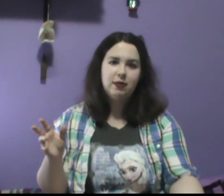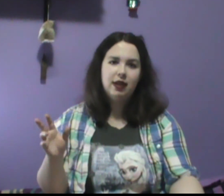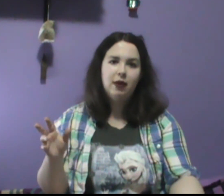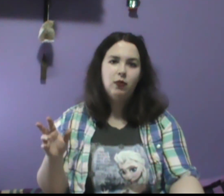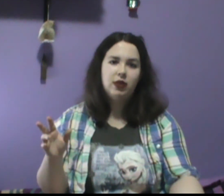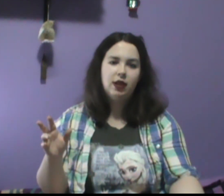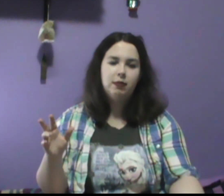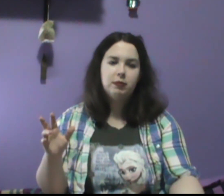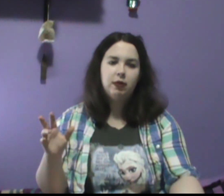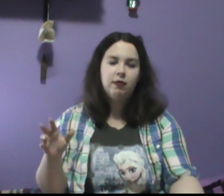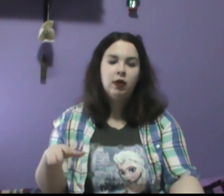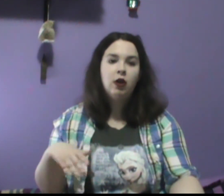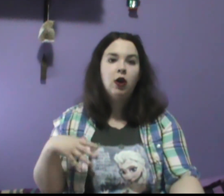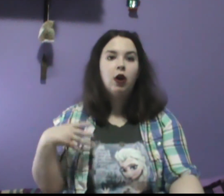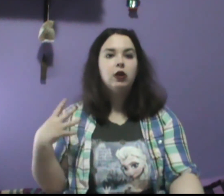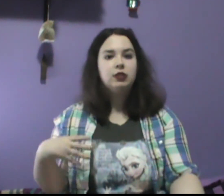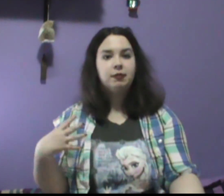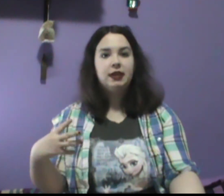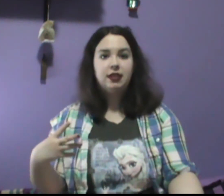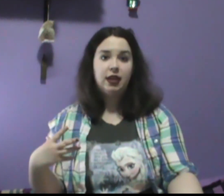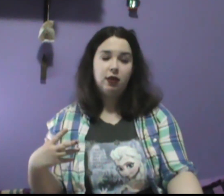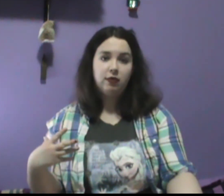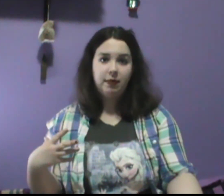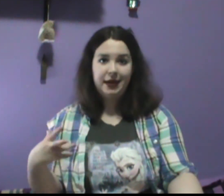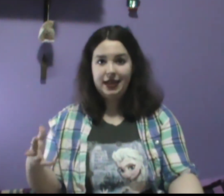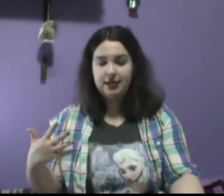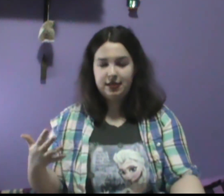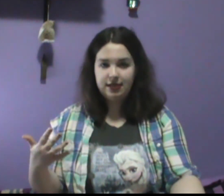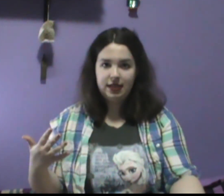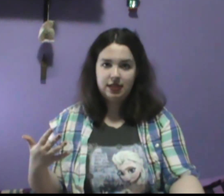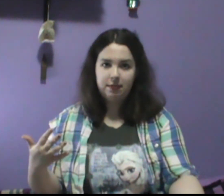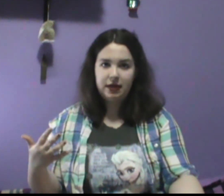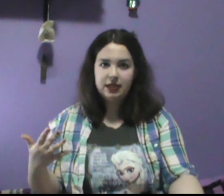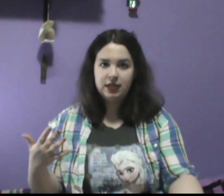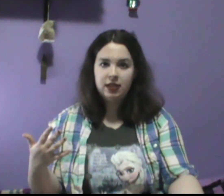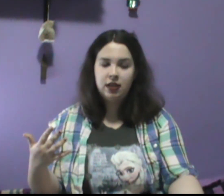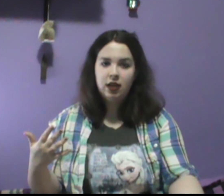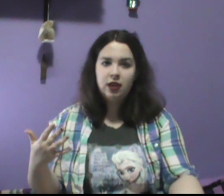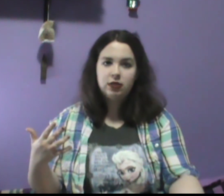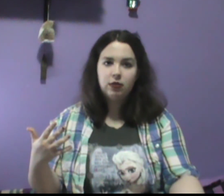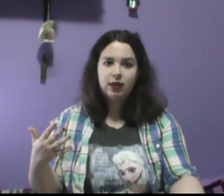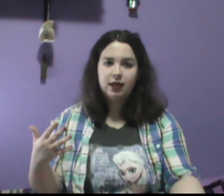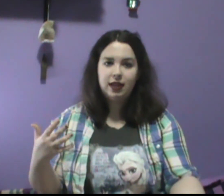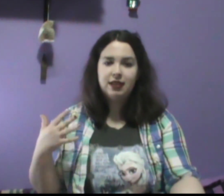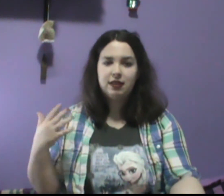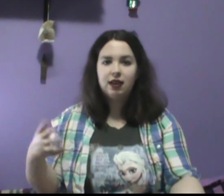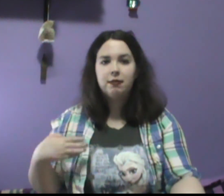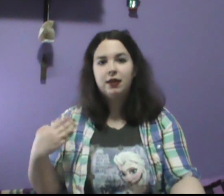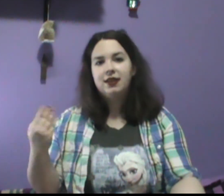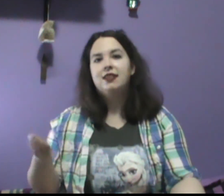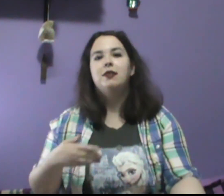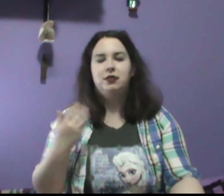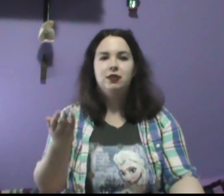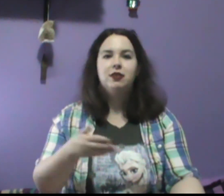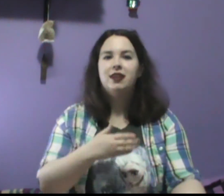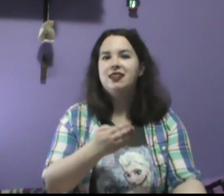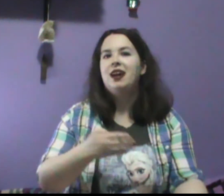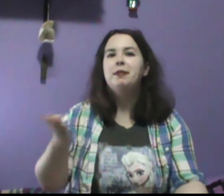with that with him sort of also being taken over by his disease a bit. So he's talking about like the alternate timelines